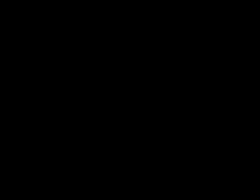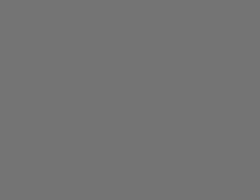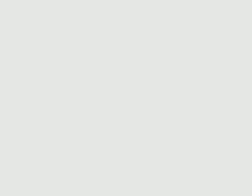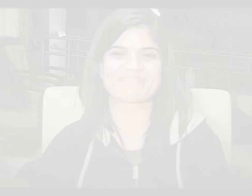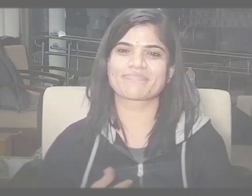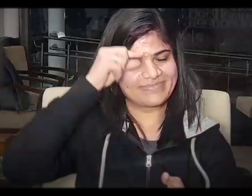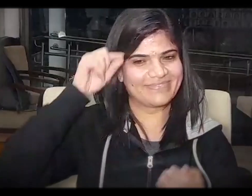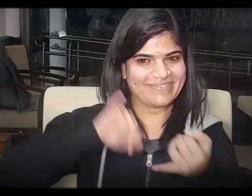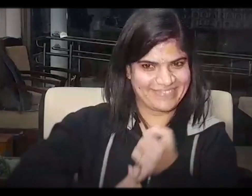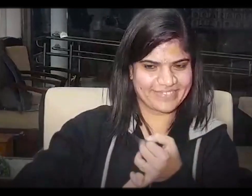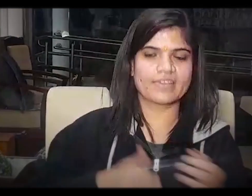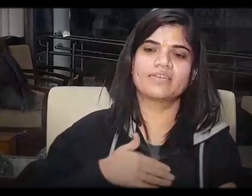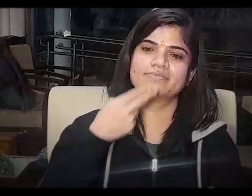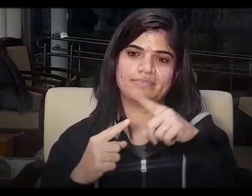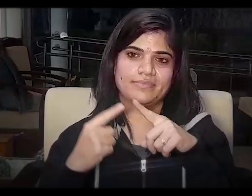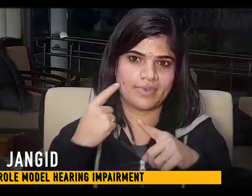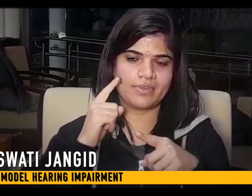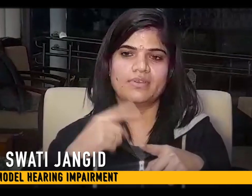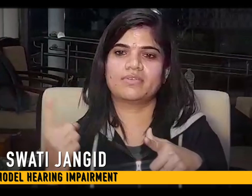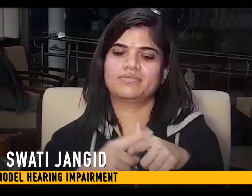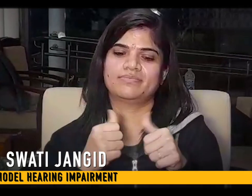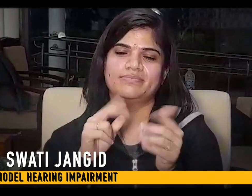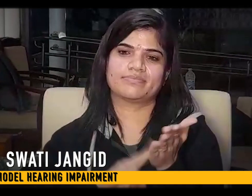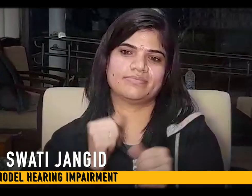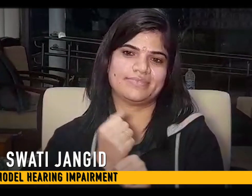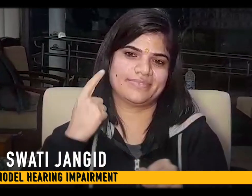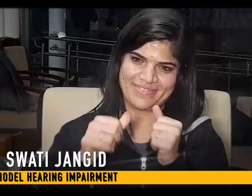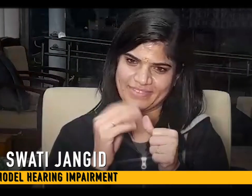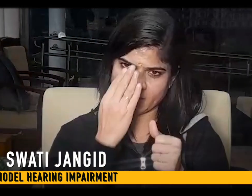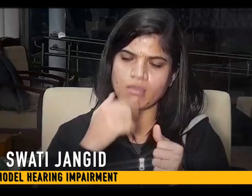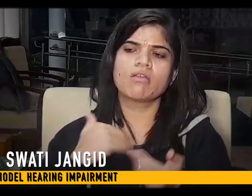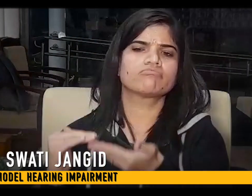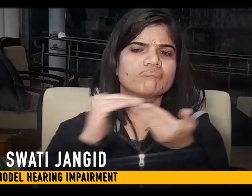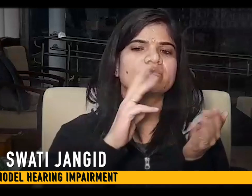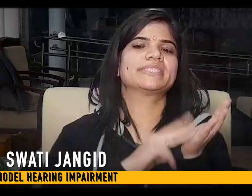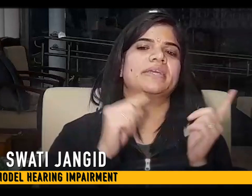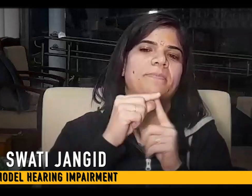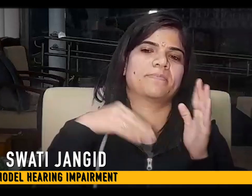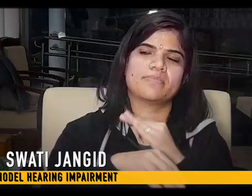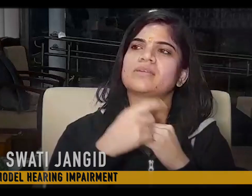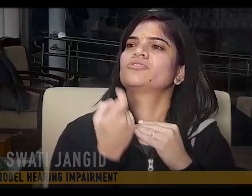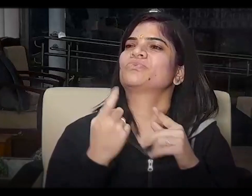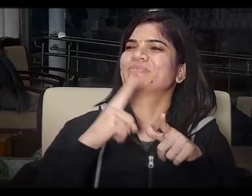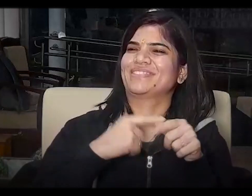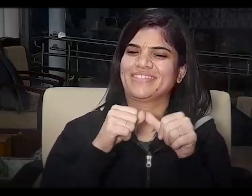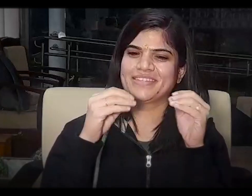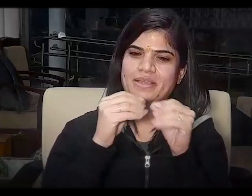Hello, my name is Swati Janggid. I from Rajasthan in Hmer and my husband is from